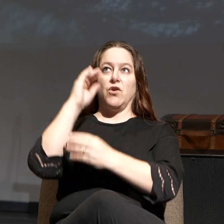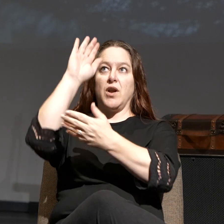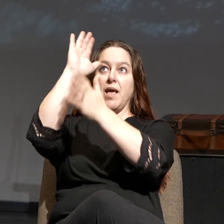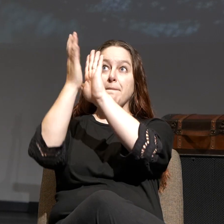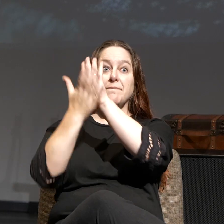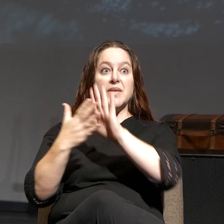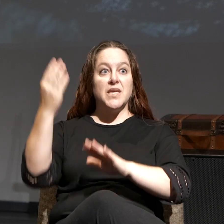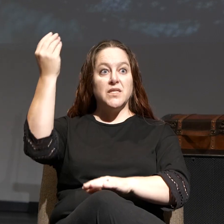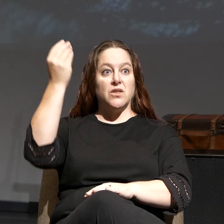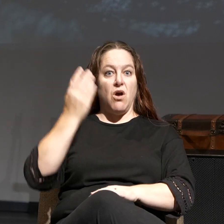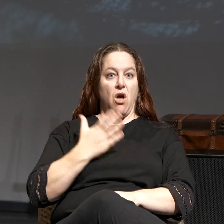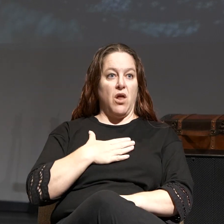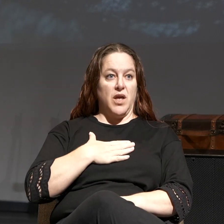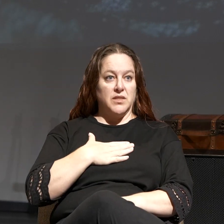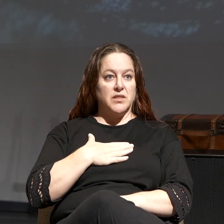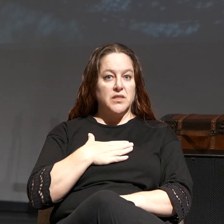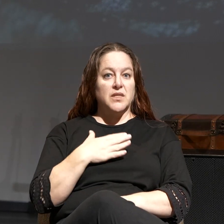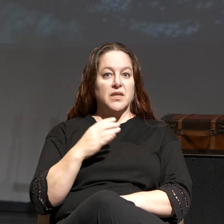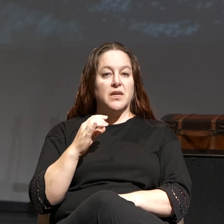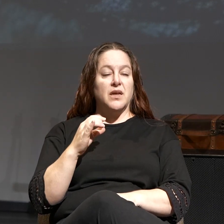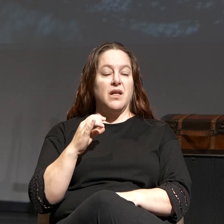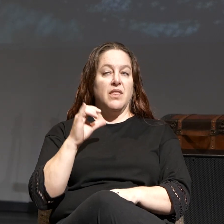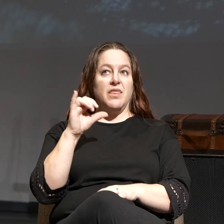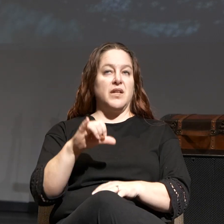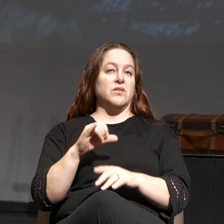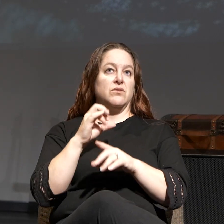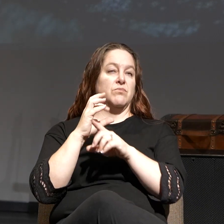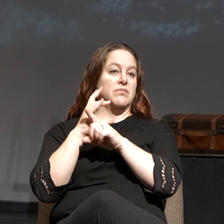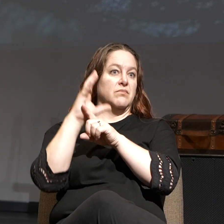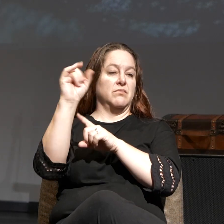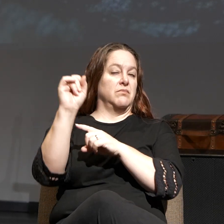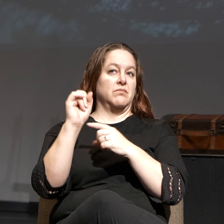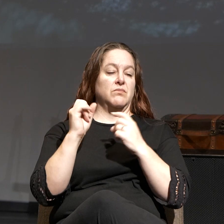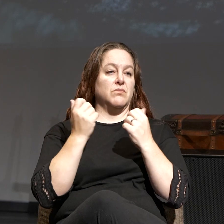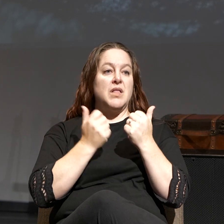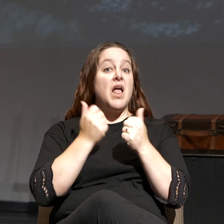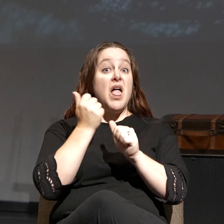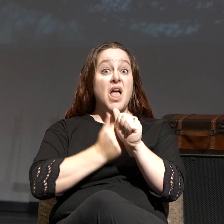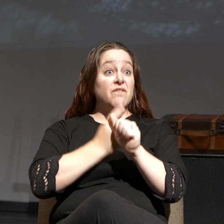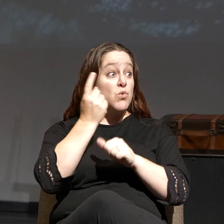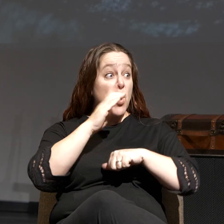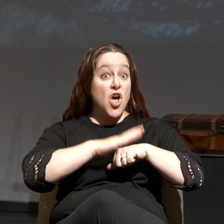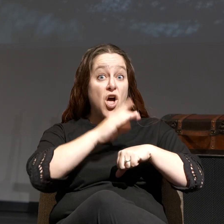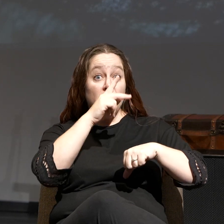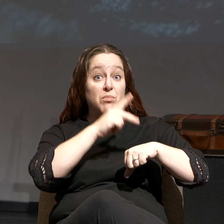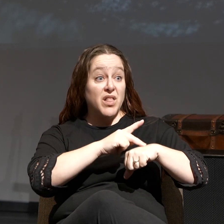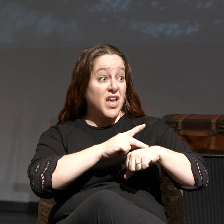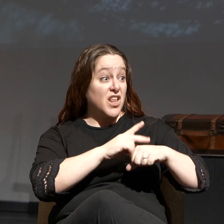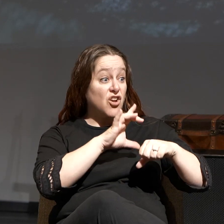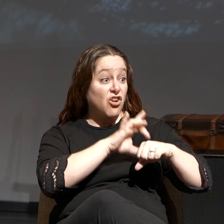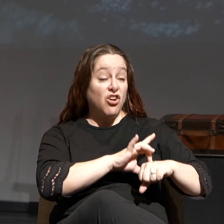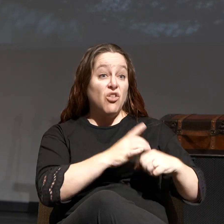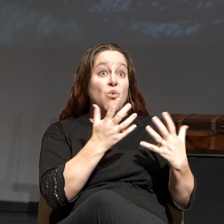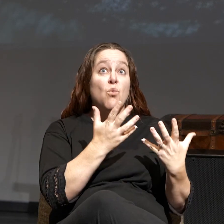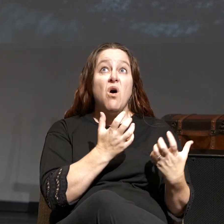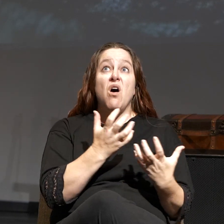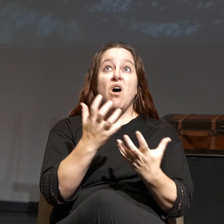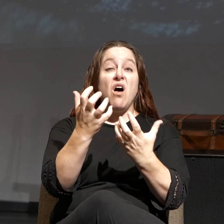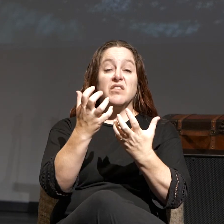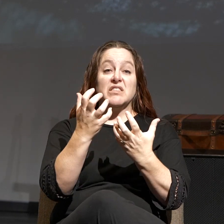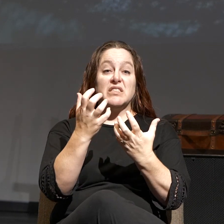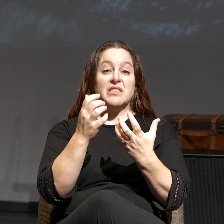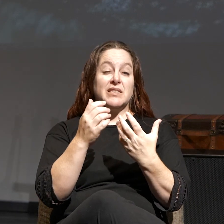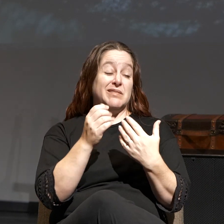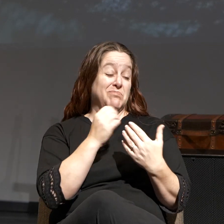upon us. It's out of this world. This is what everyone on planet earth longs for more than anything, whether they